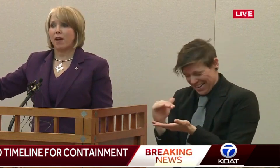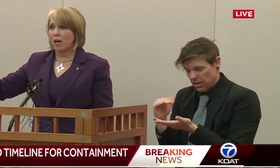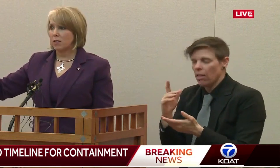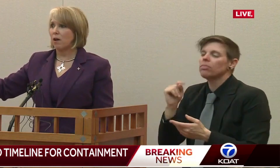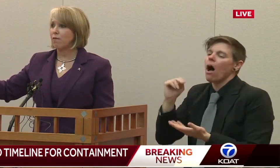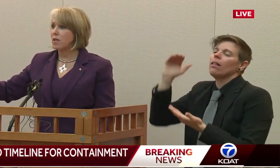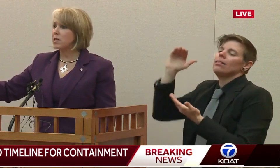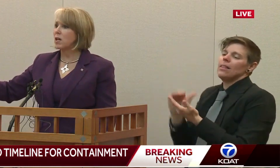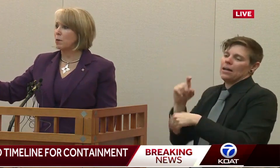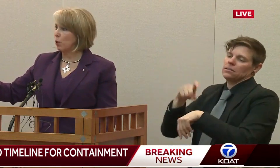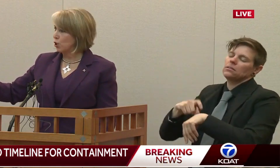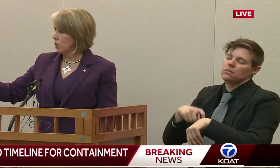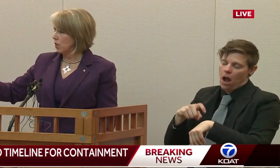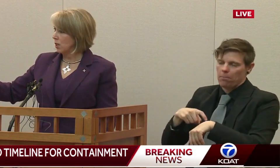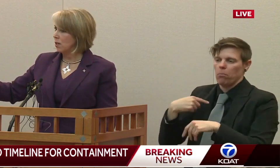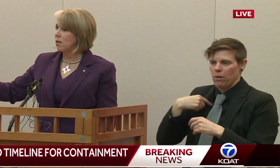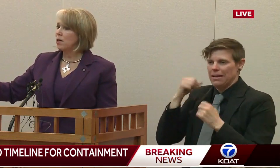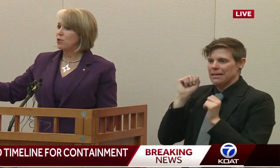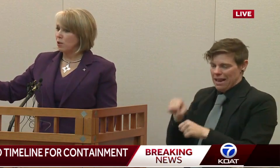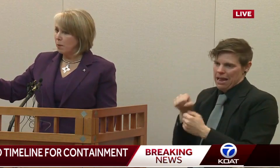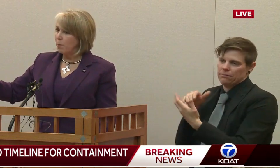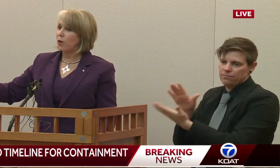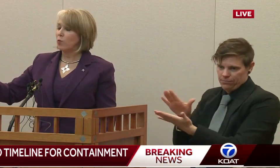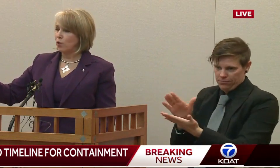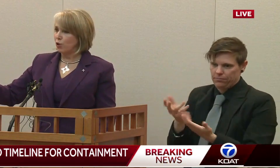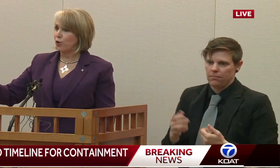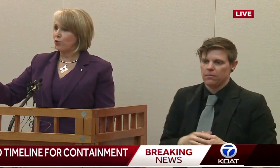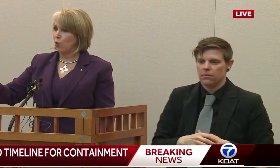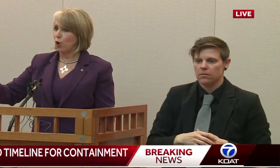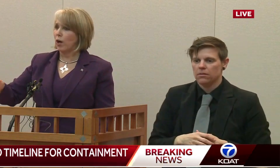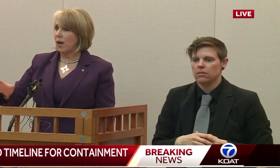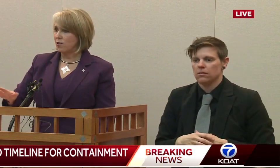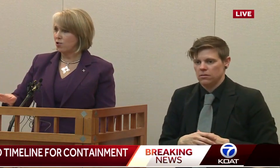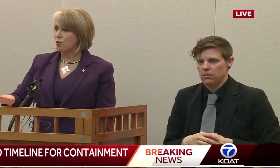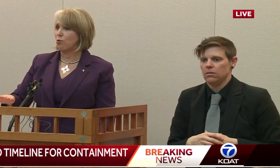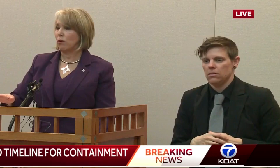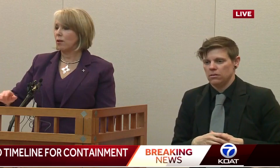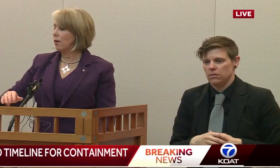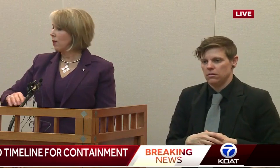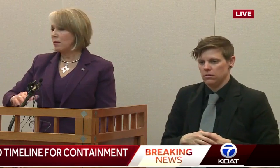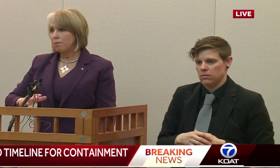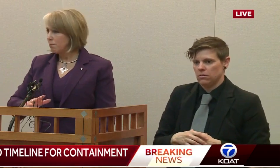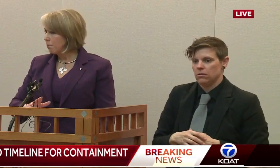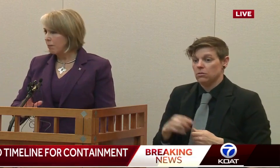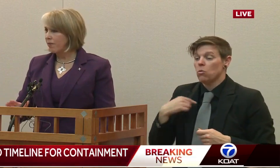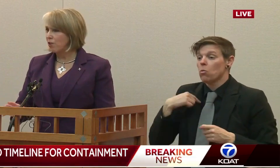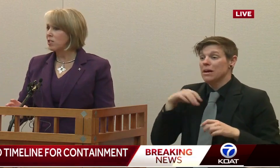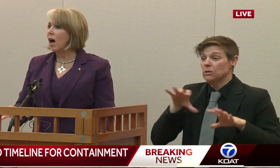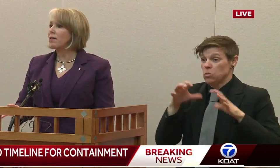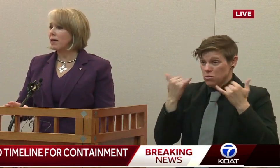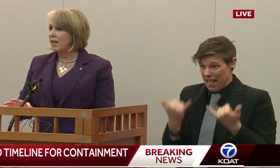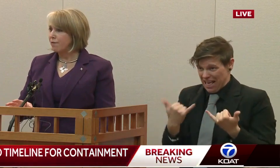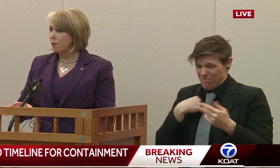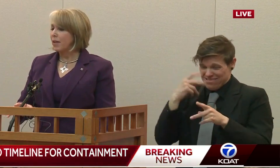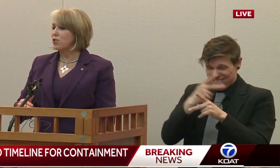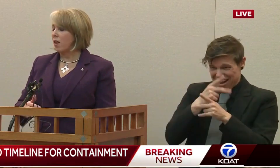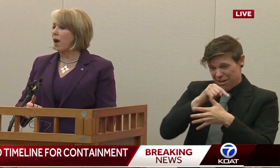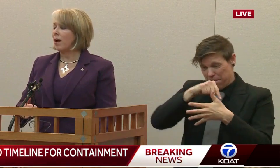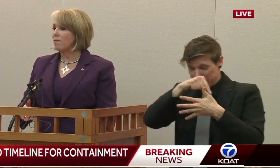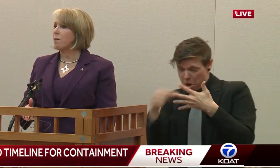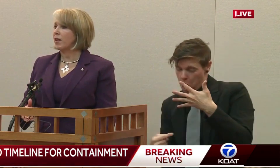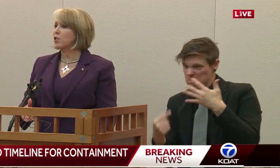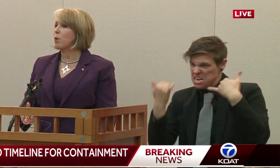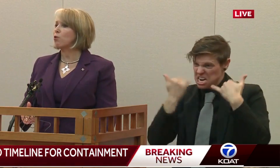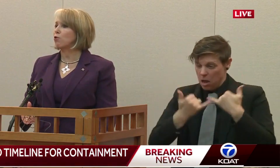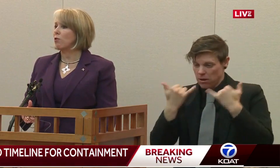recovery phase of this emergency so that people can return to work and school. But there's not information